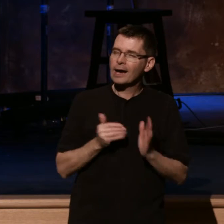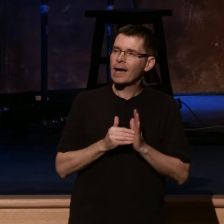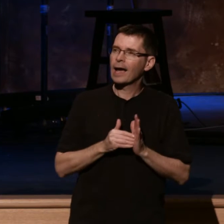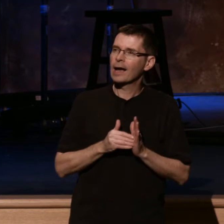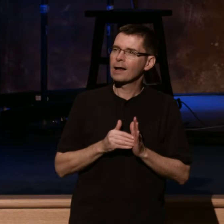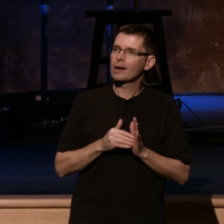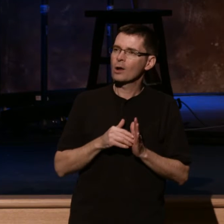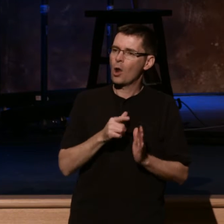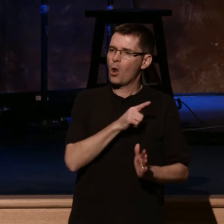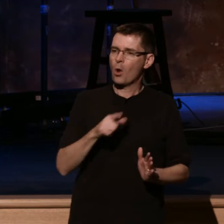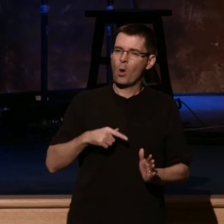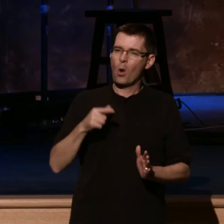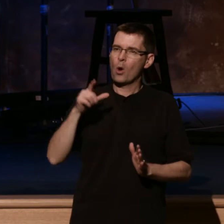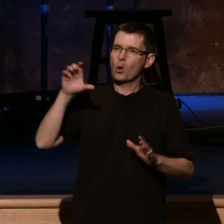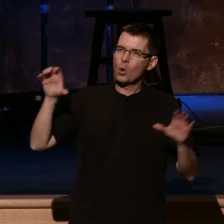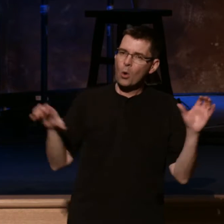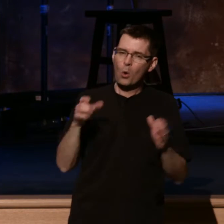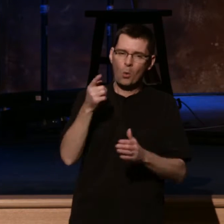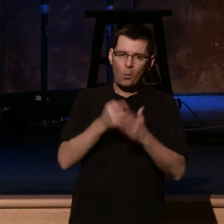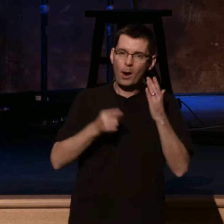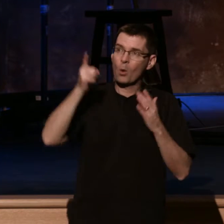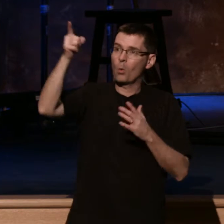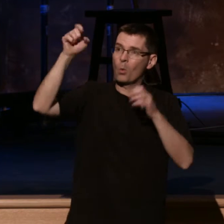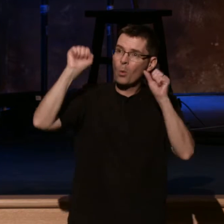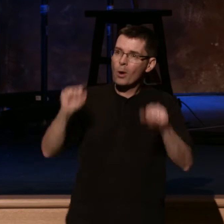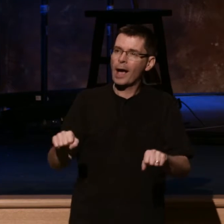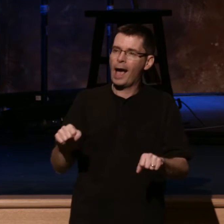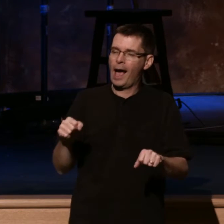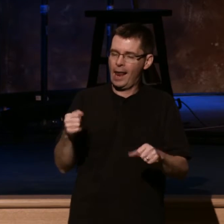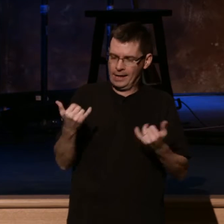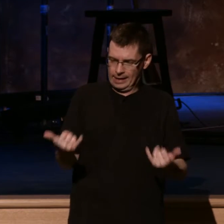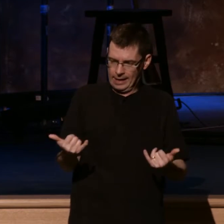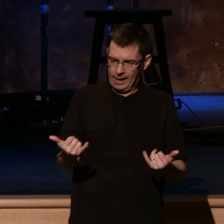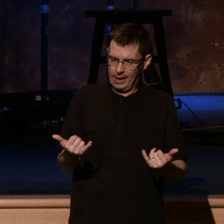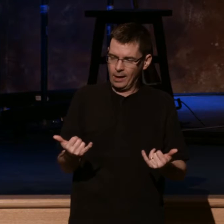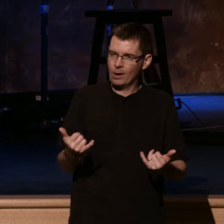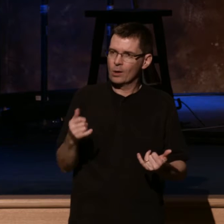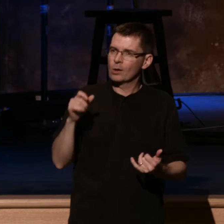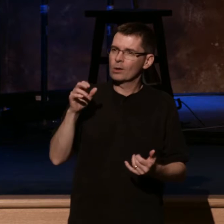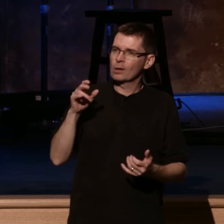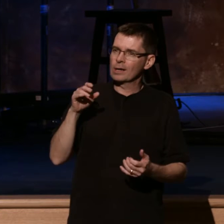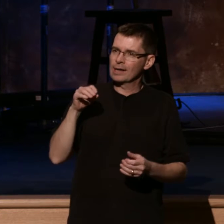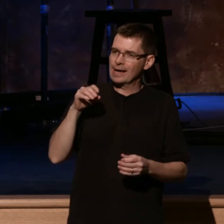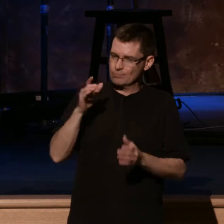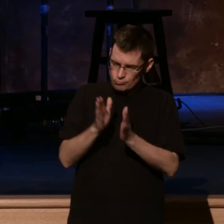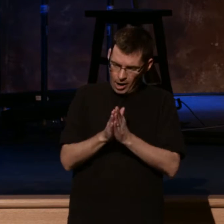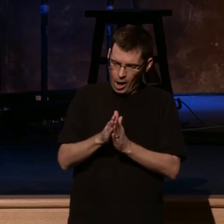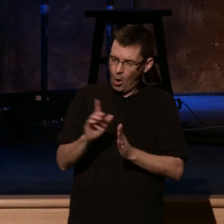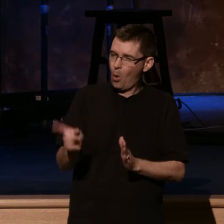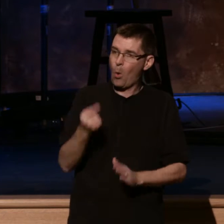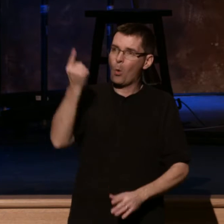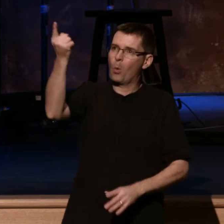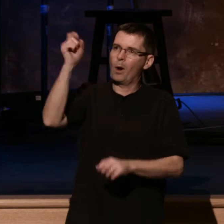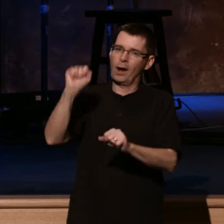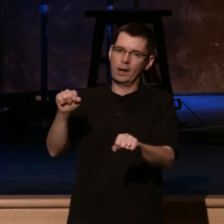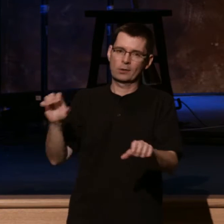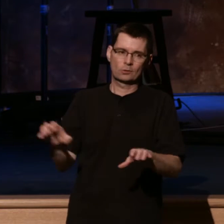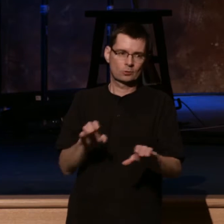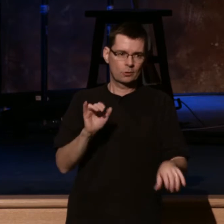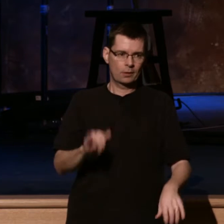do what only you can do in our hearts. This is a prayer we know that you can answer. It's a work only you can accomplish. It's a hope you want us to